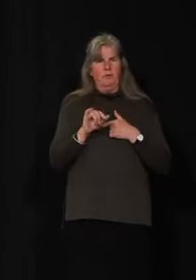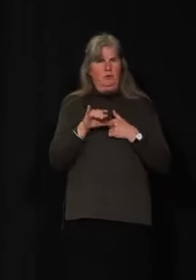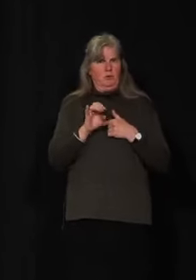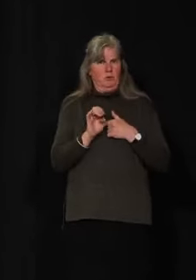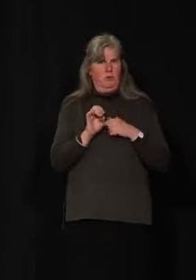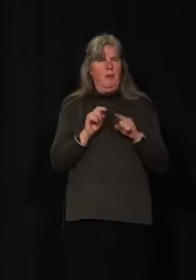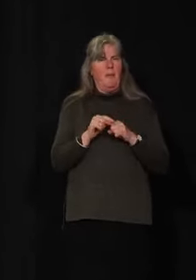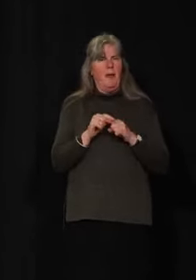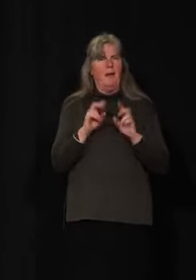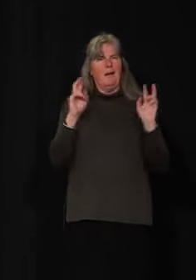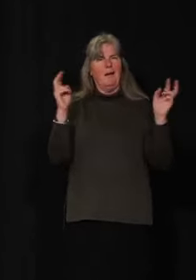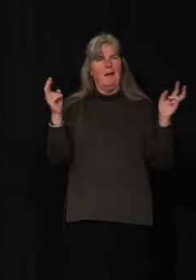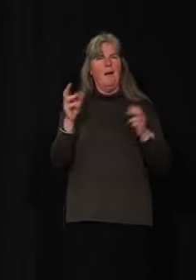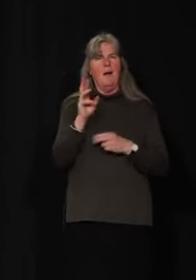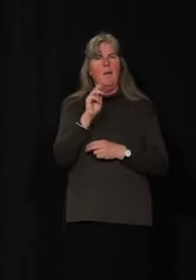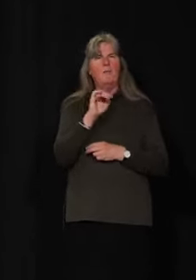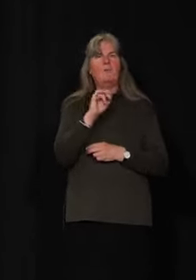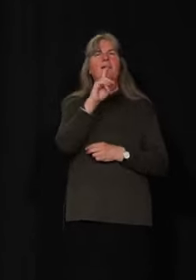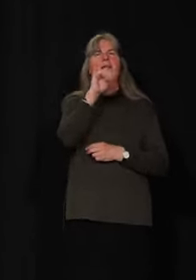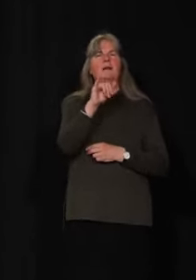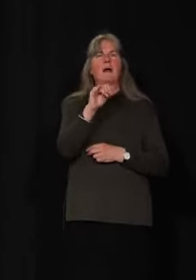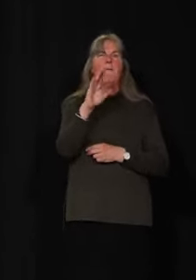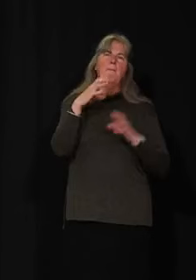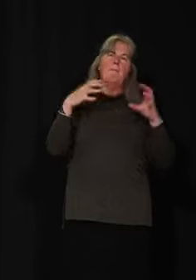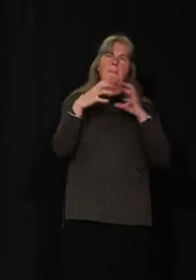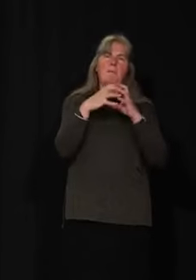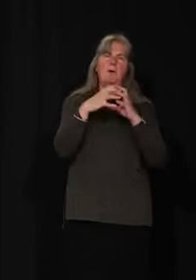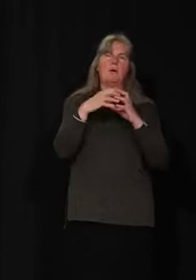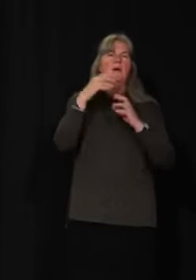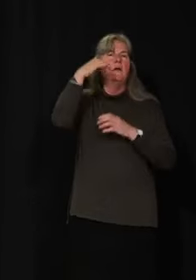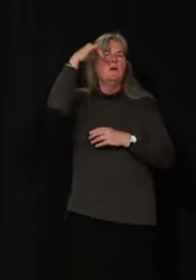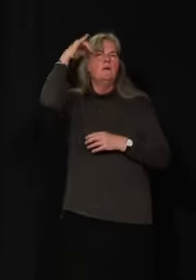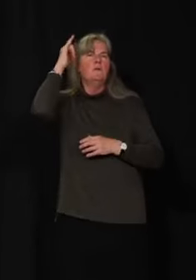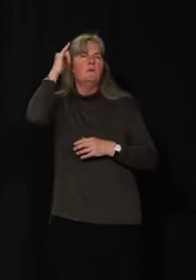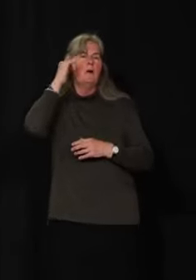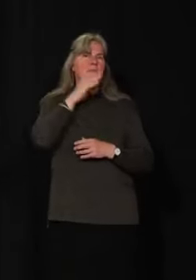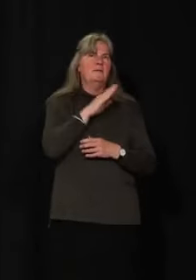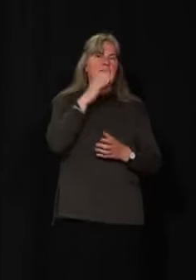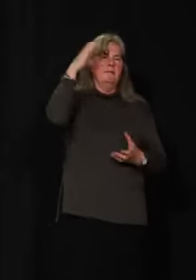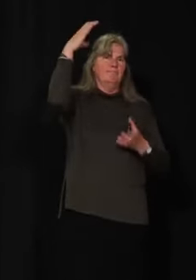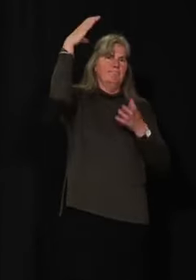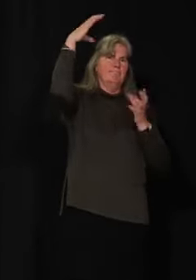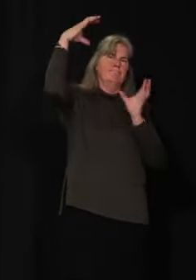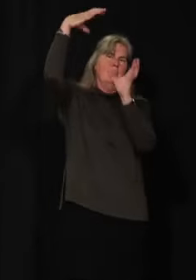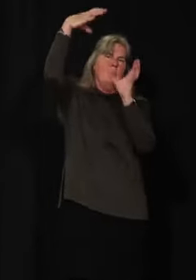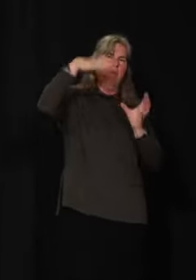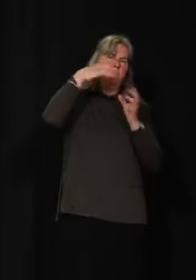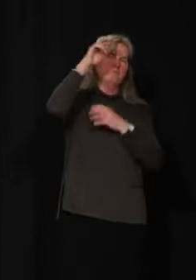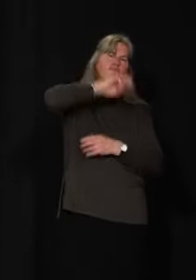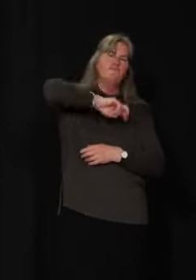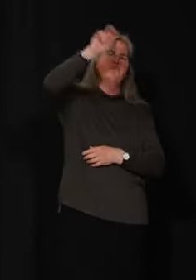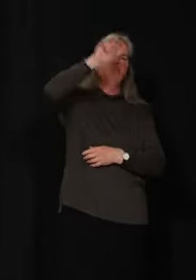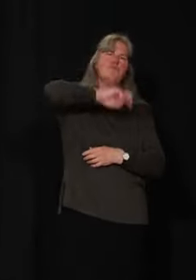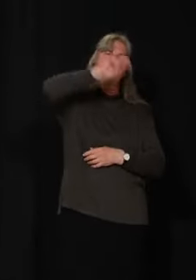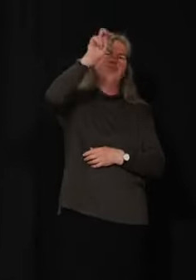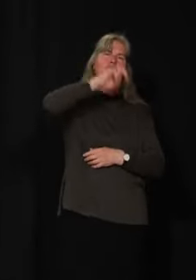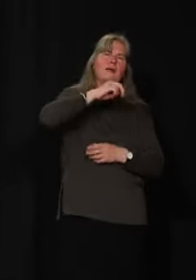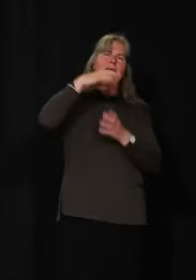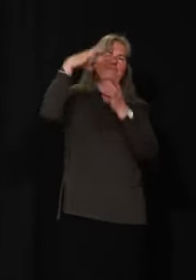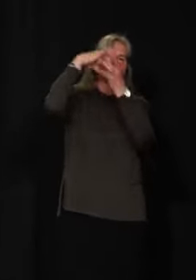bubble, if you will, with BC that will allow residents of Yukon and British Columbia to travel back and forth